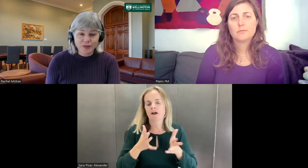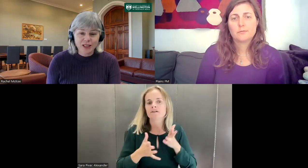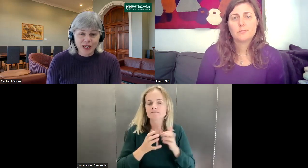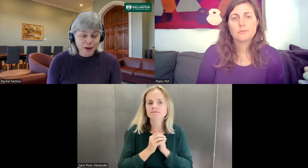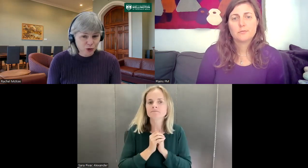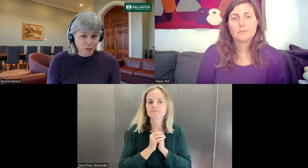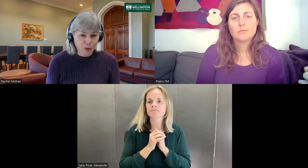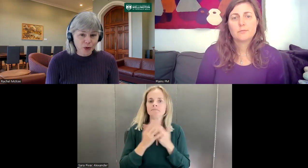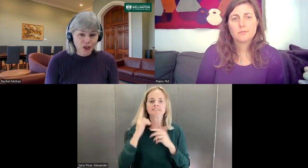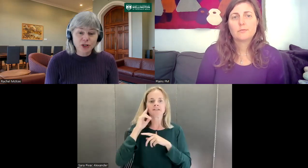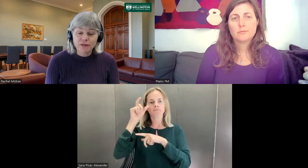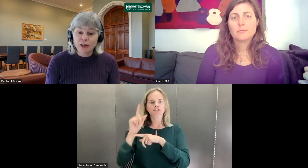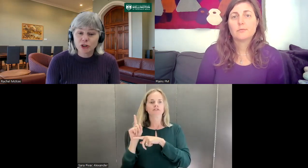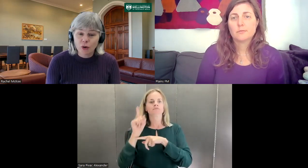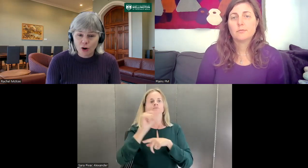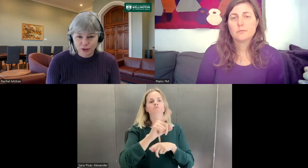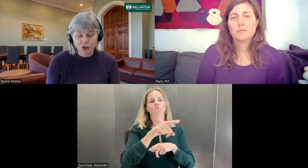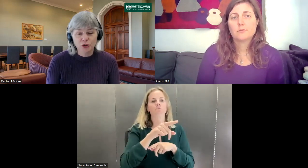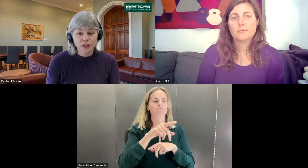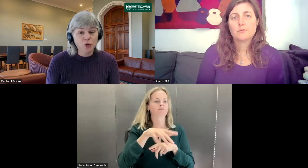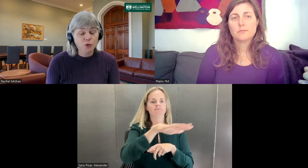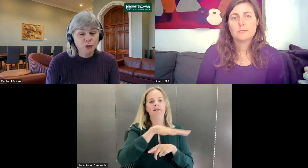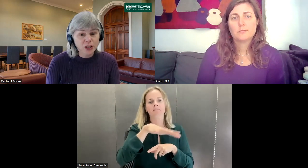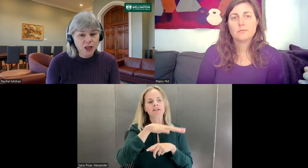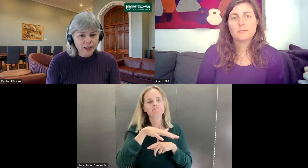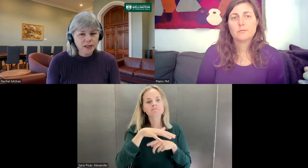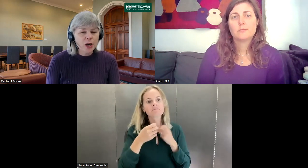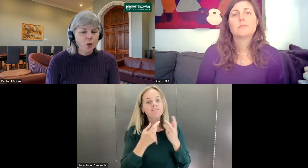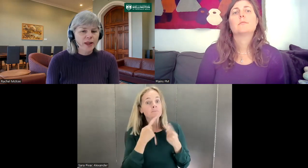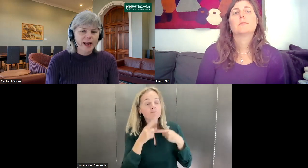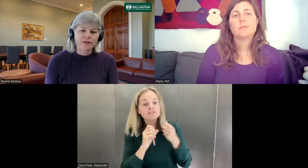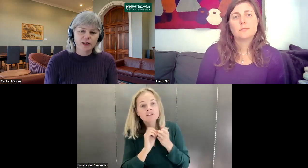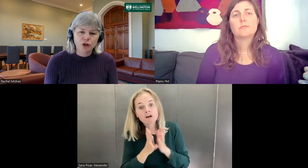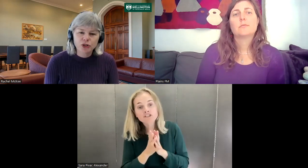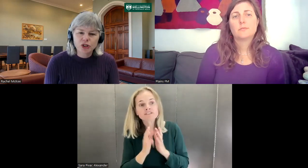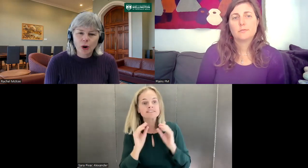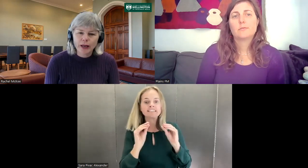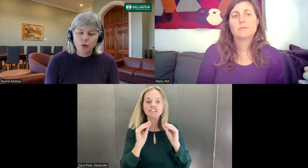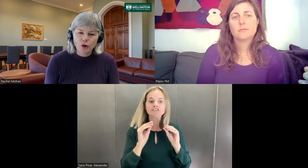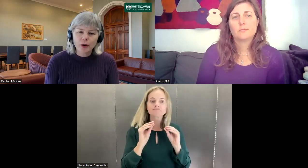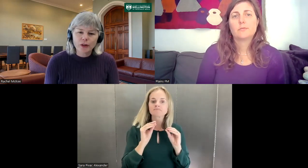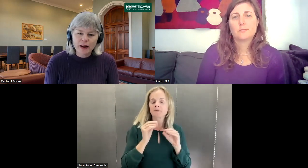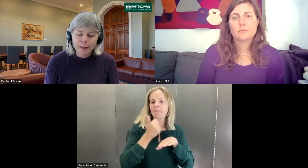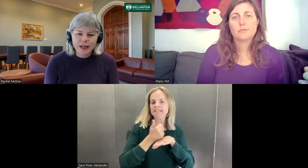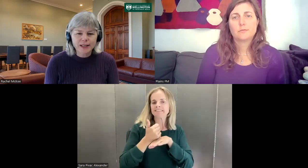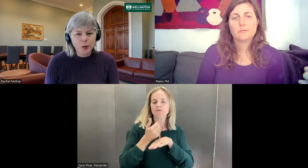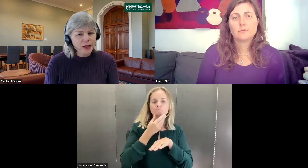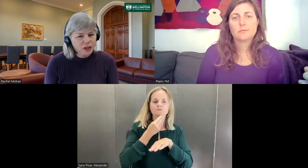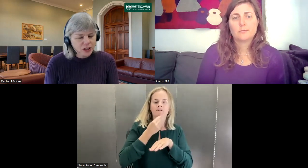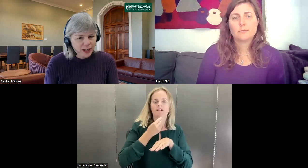sign language from birth. So Deaf Aotearoa offers a service called First Signs, where they have deaf tutors going and working with families, helping them to develop